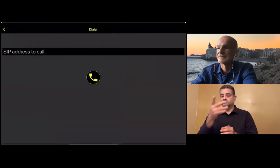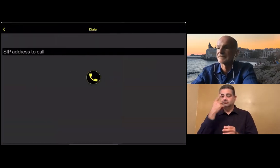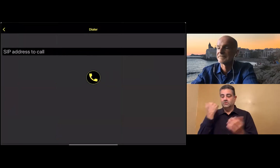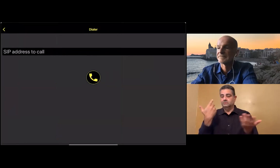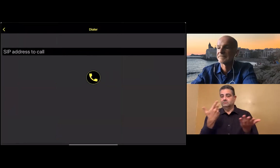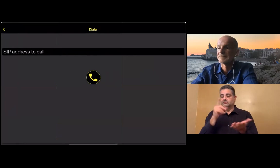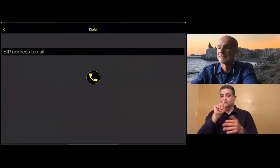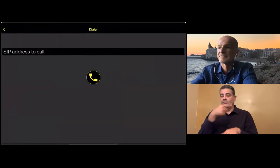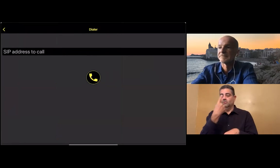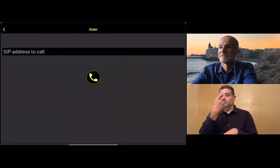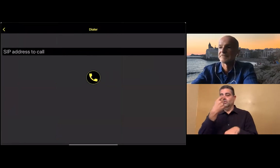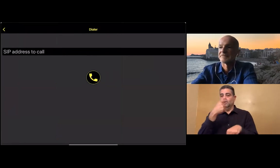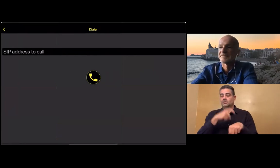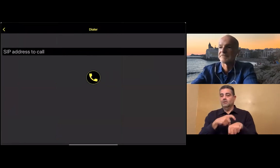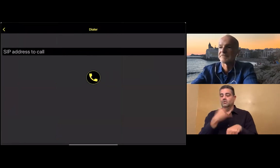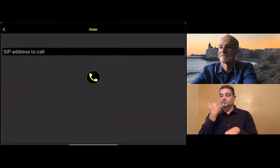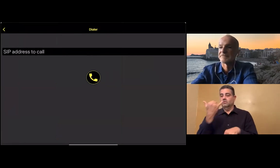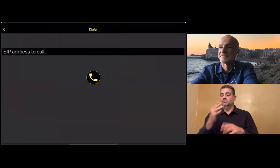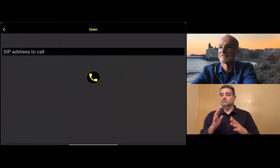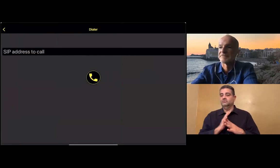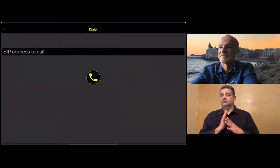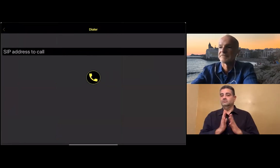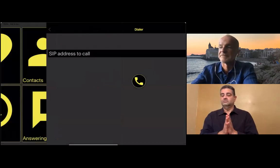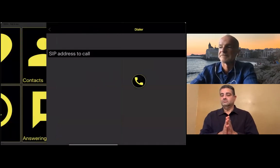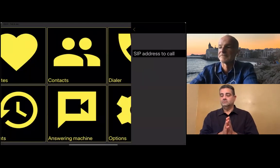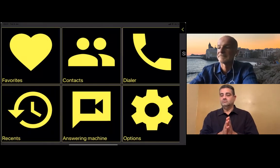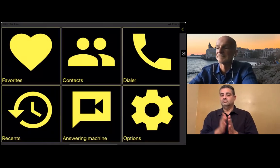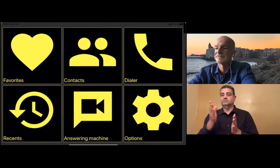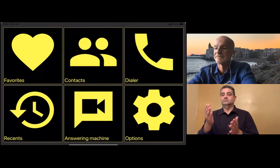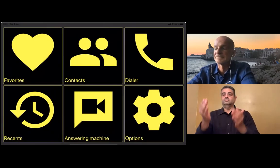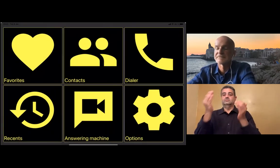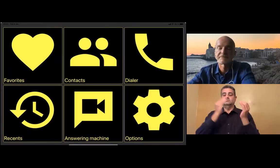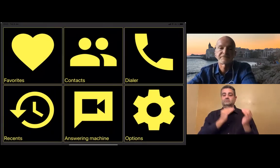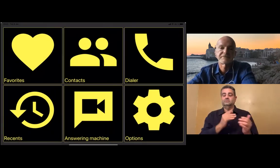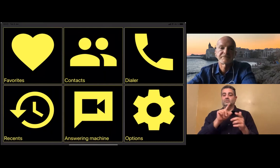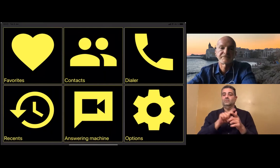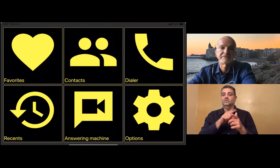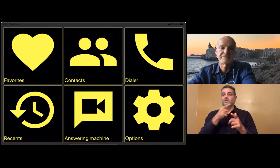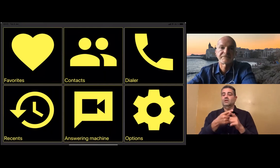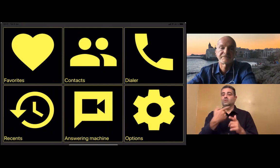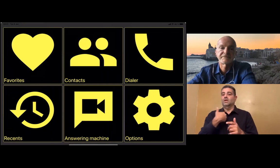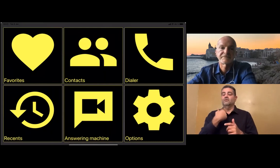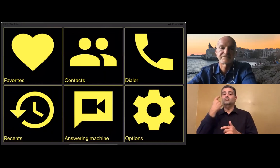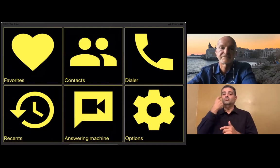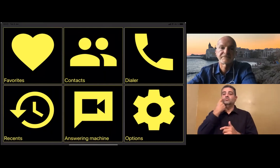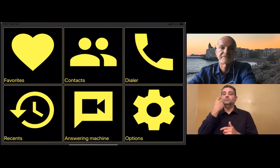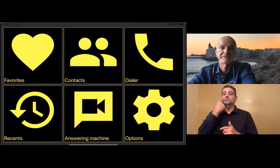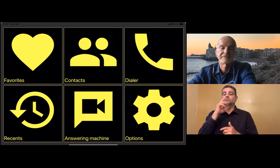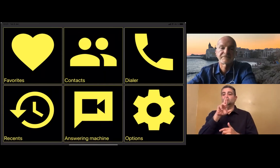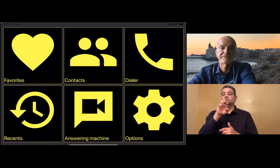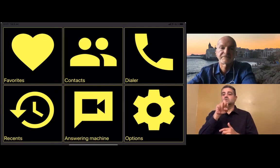So if you don't have that individual or that company in your phone book. If you're going to dial that business one time, you would just use dialer.